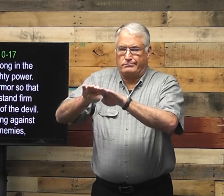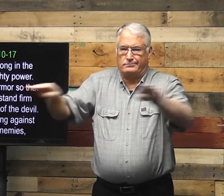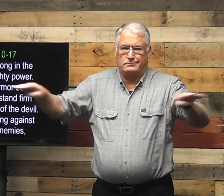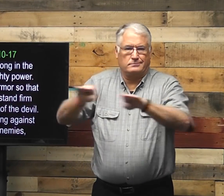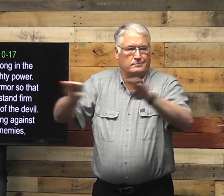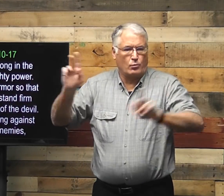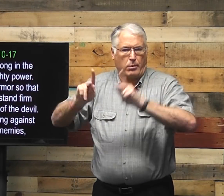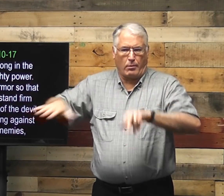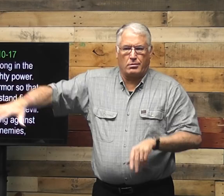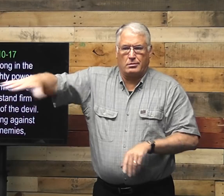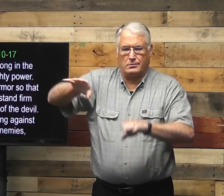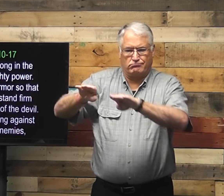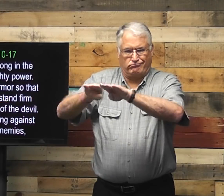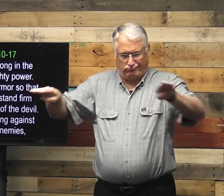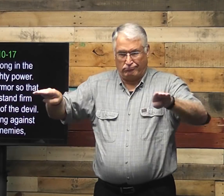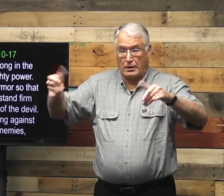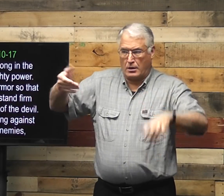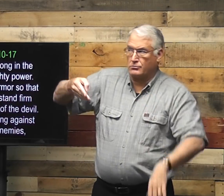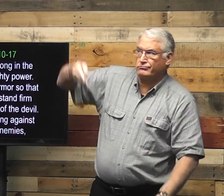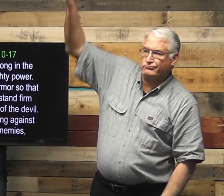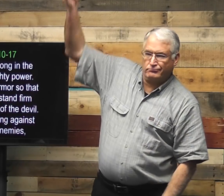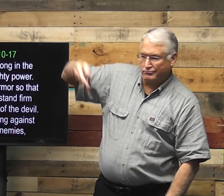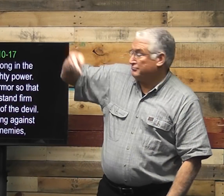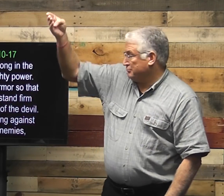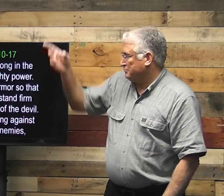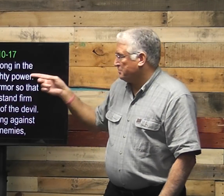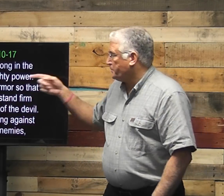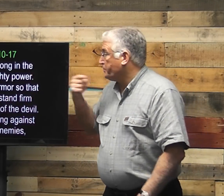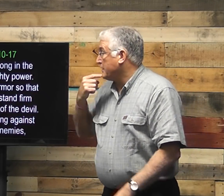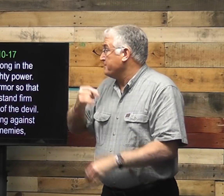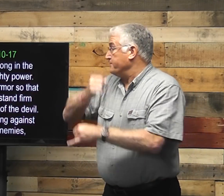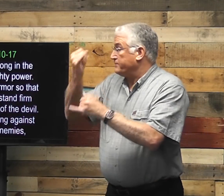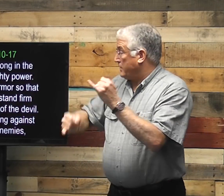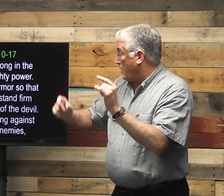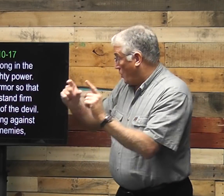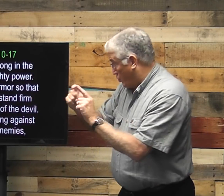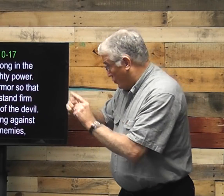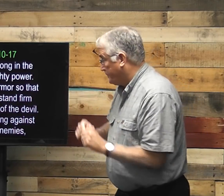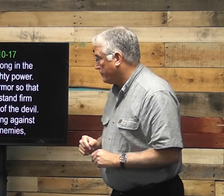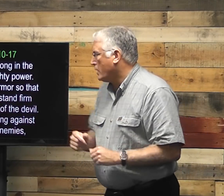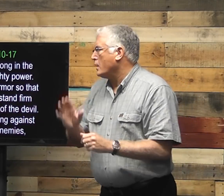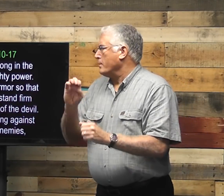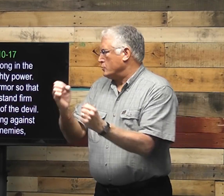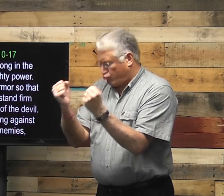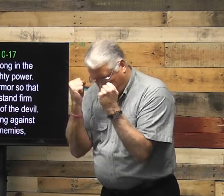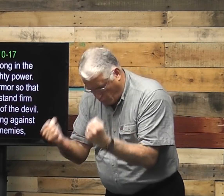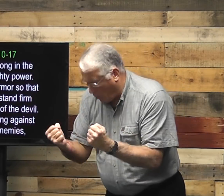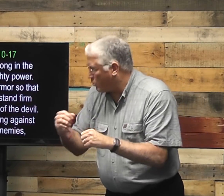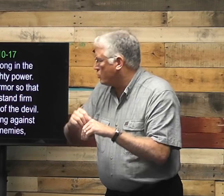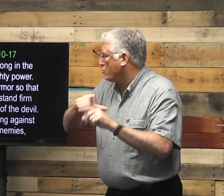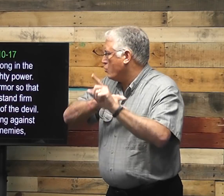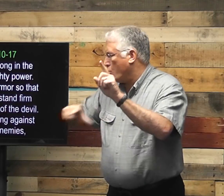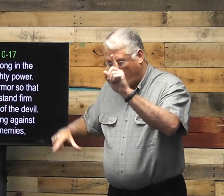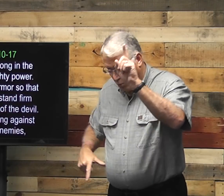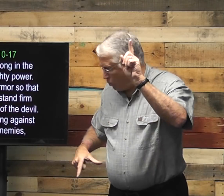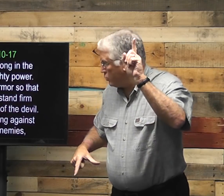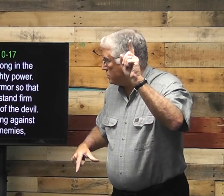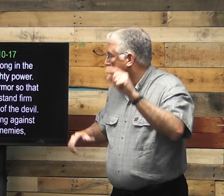So before, you know, it was horizontal. Now it's vertical. So it's teaching a final